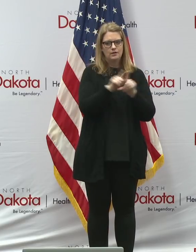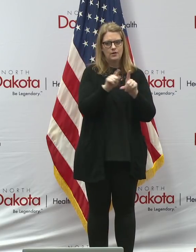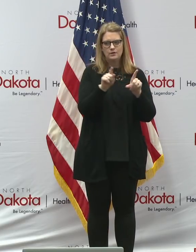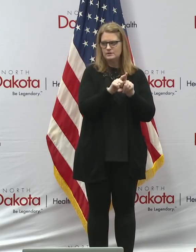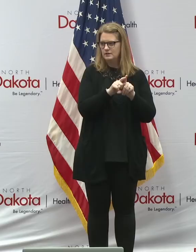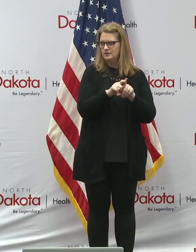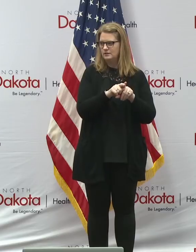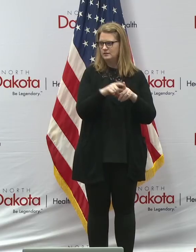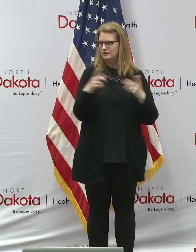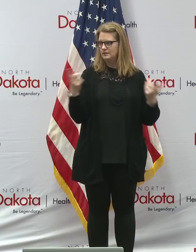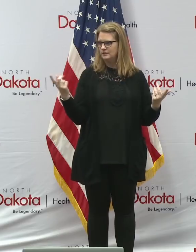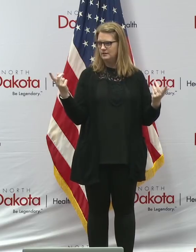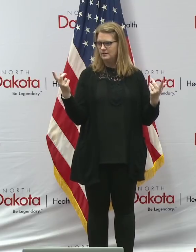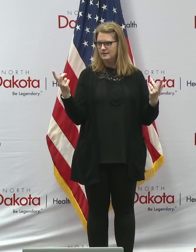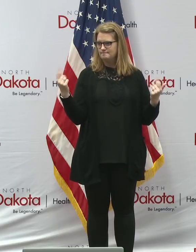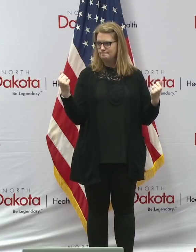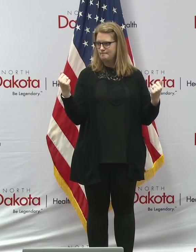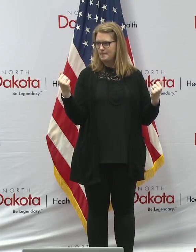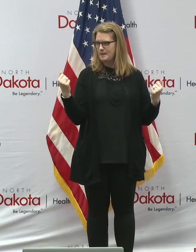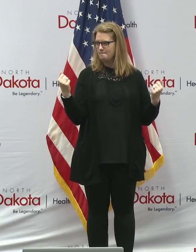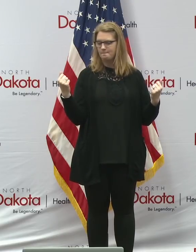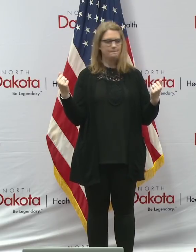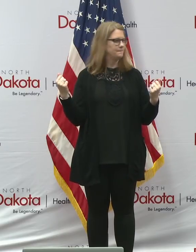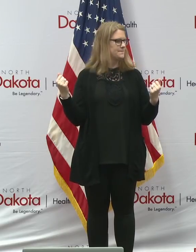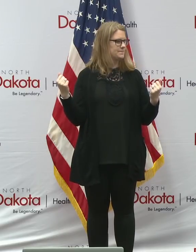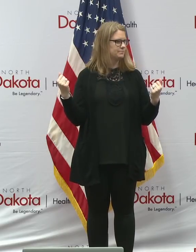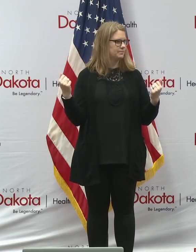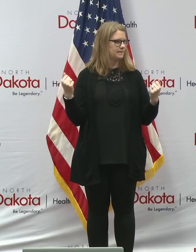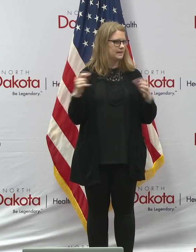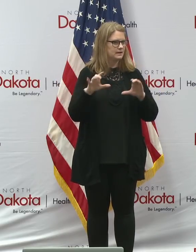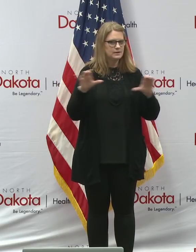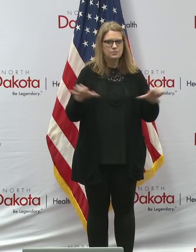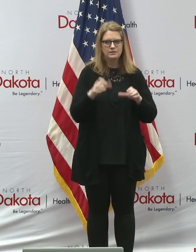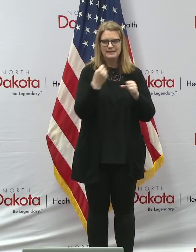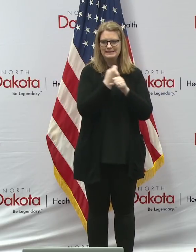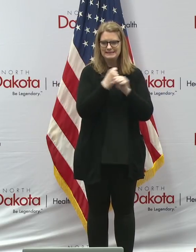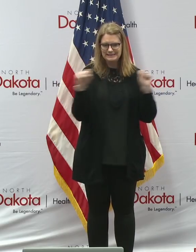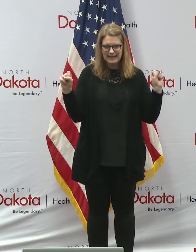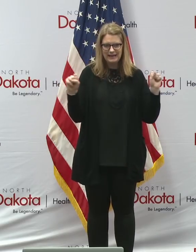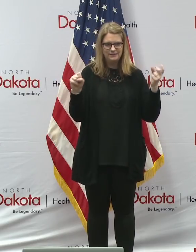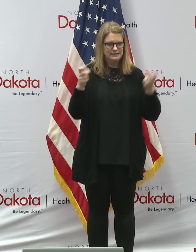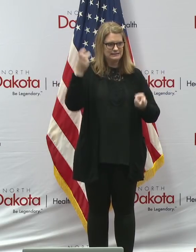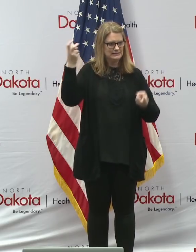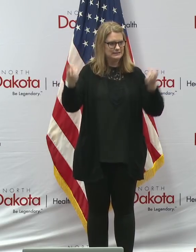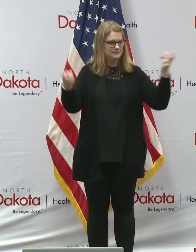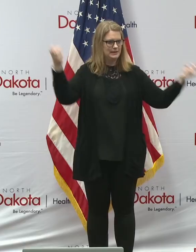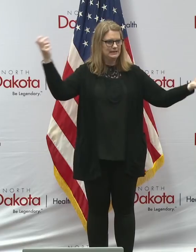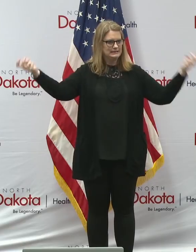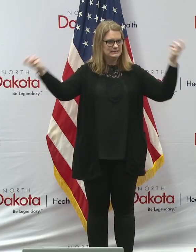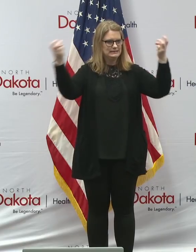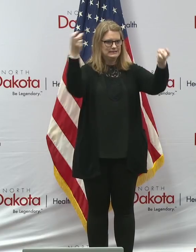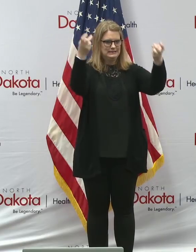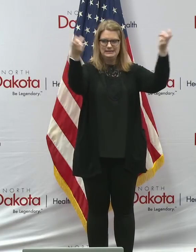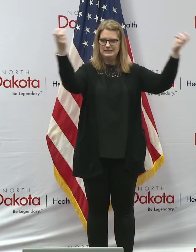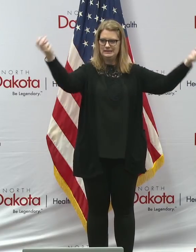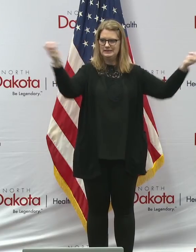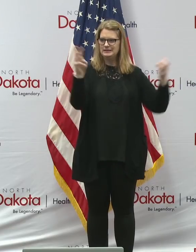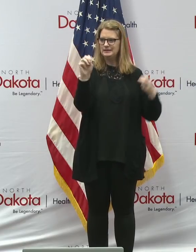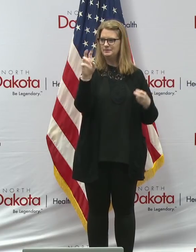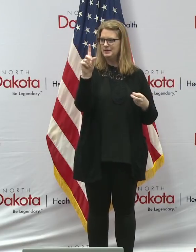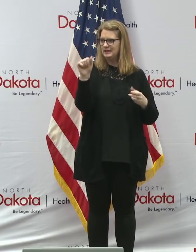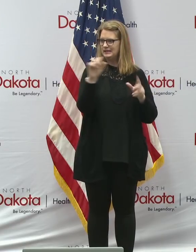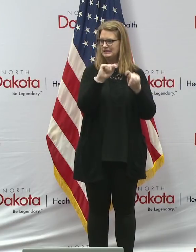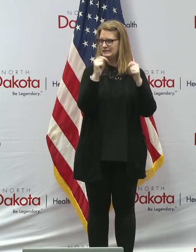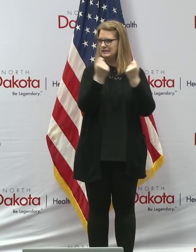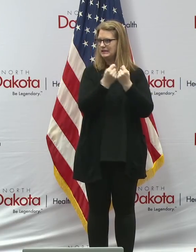space, practicing safe spacing media team that's been here, each of you at your